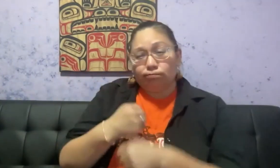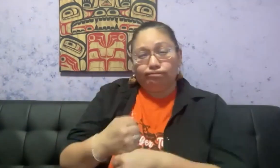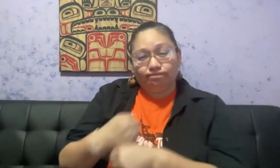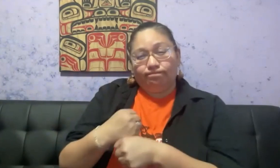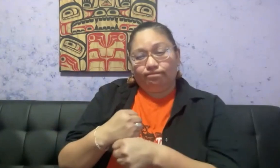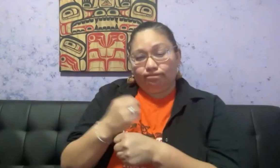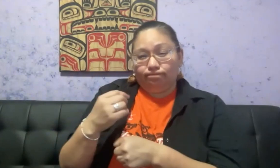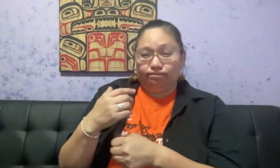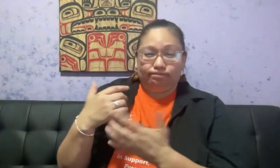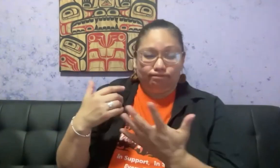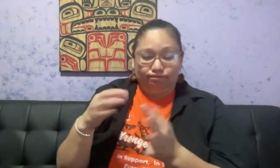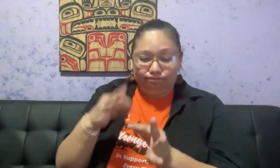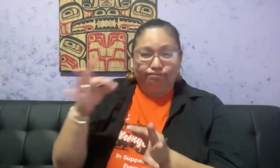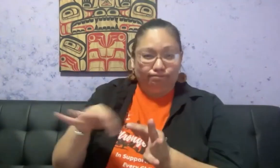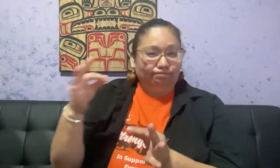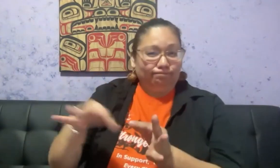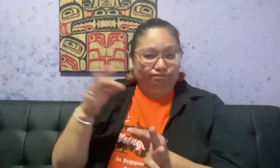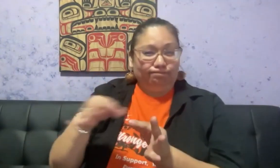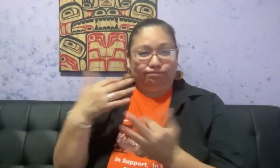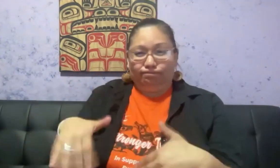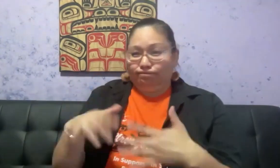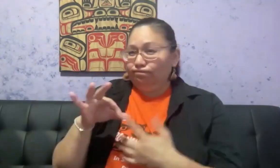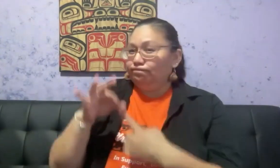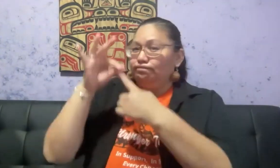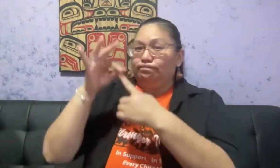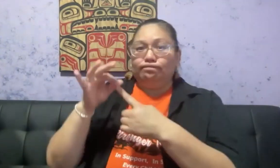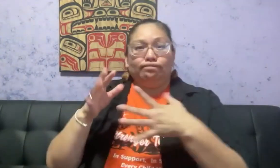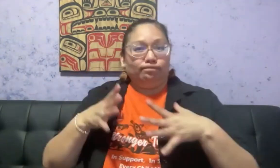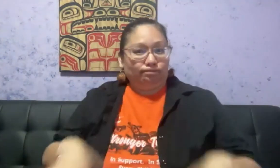her grandmother sewed her a beautiful, special dress.